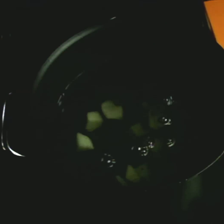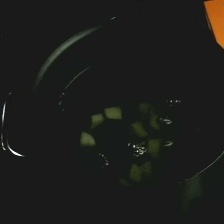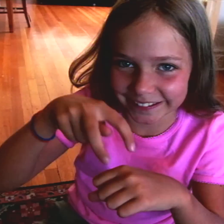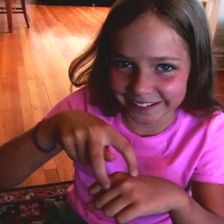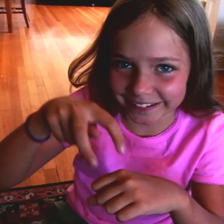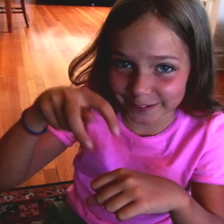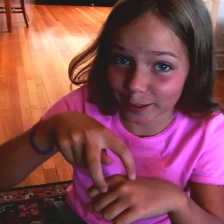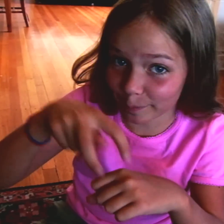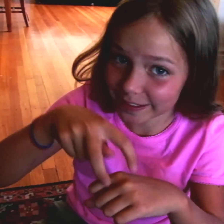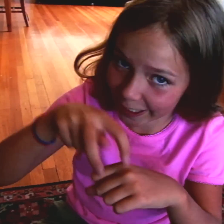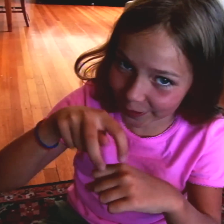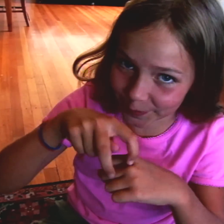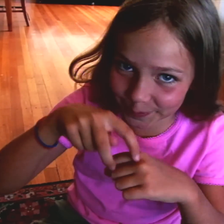It's like you poke it.